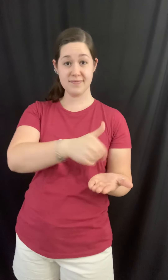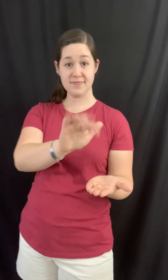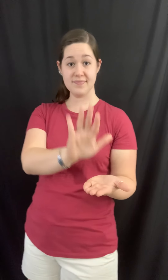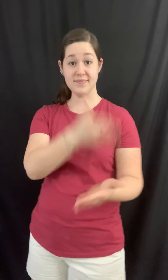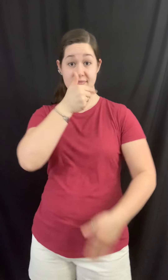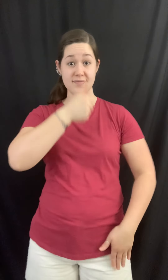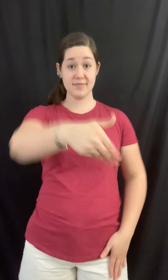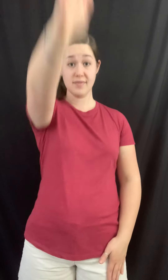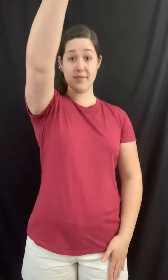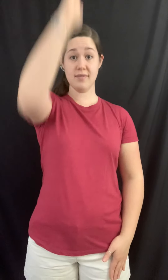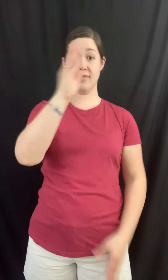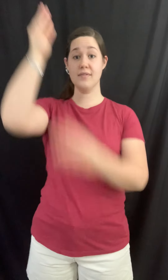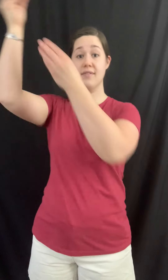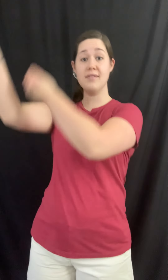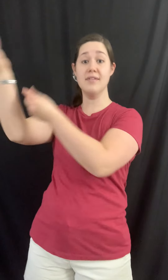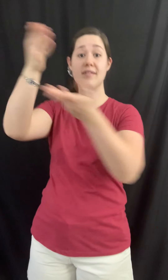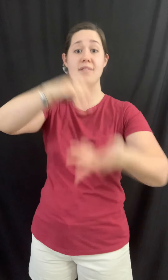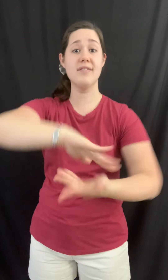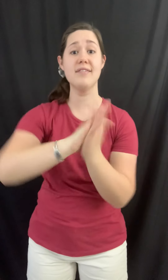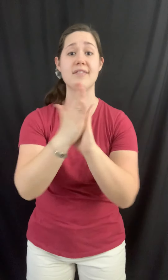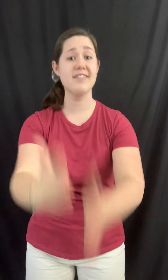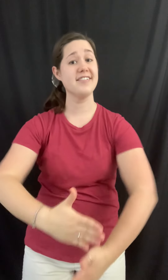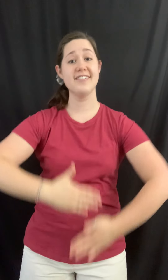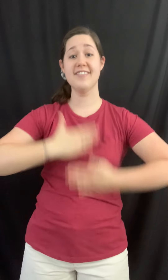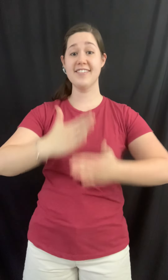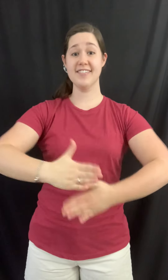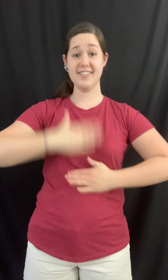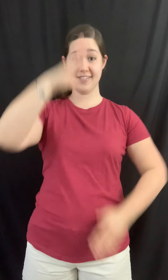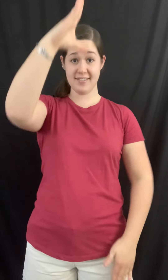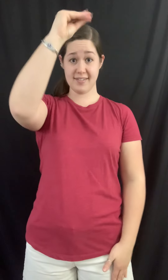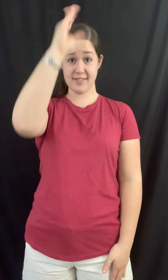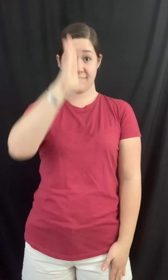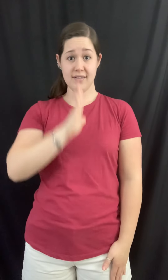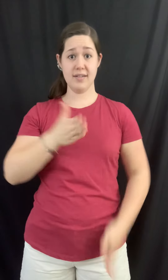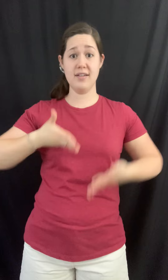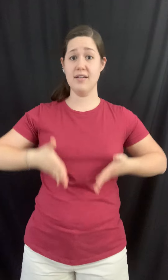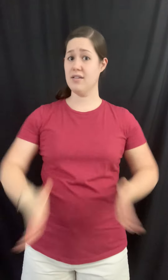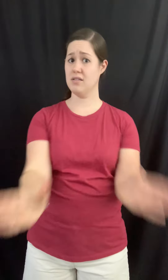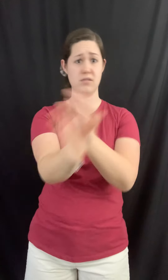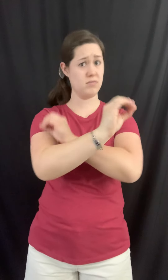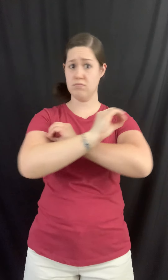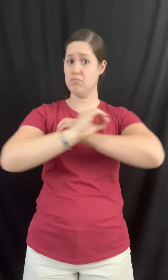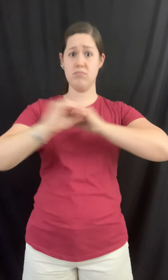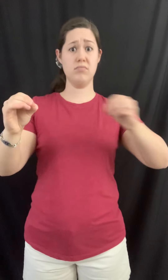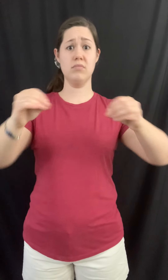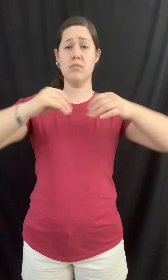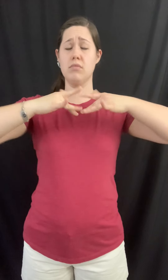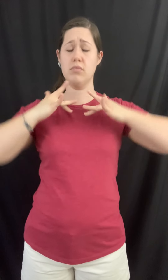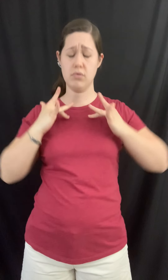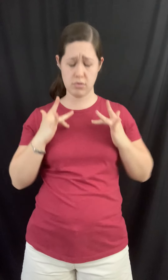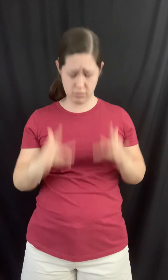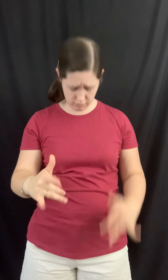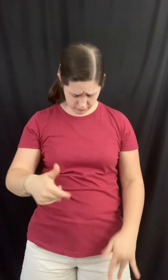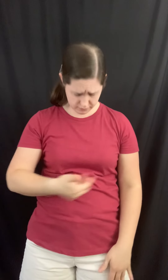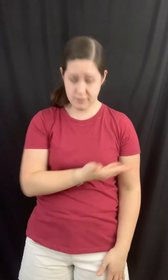God rest ye Mary, gentlemen, let nothing you dismay.